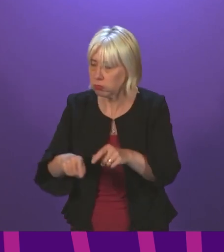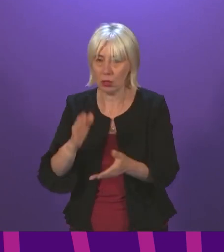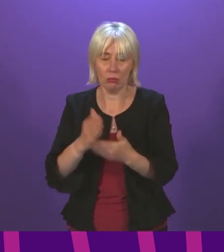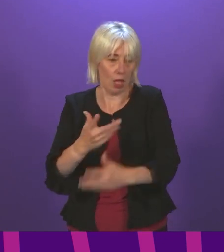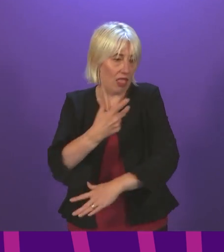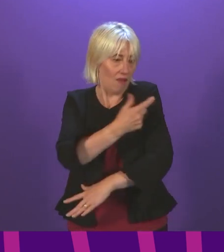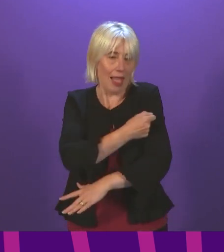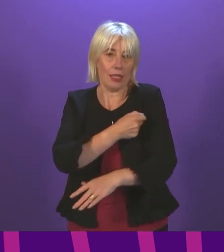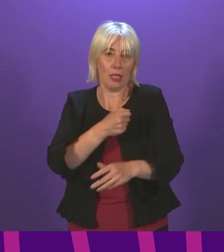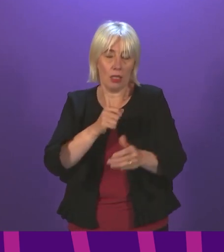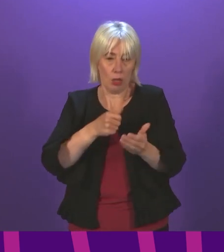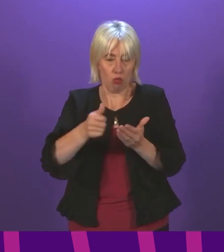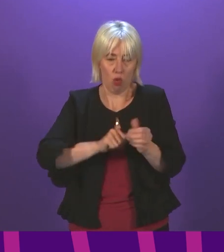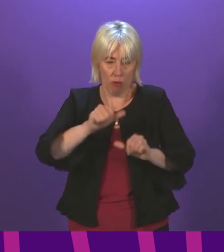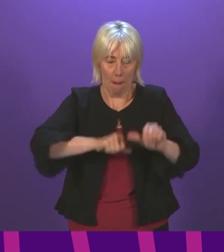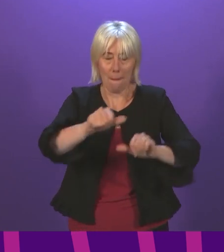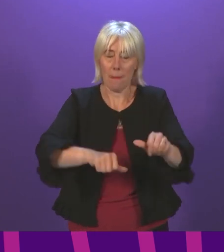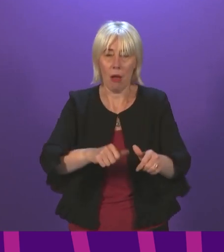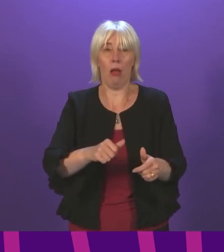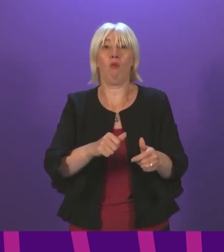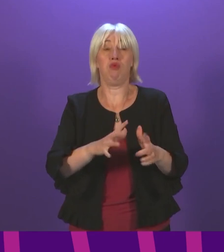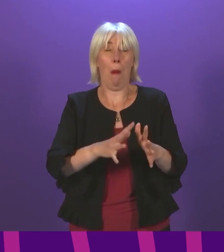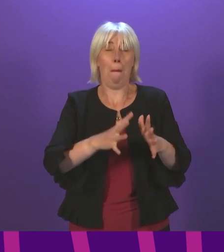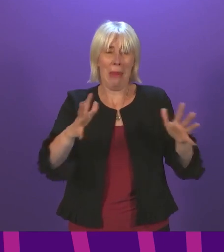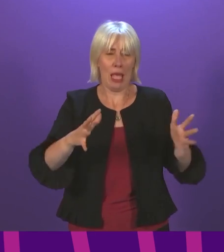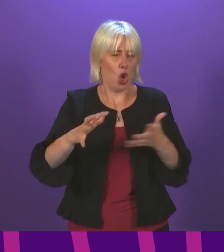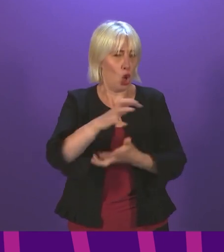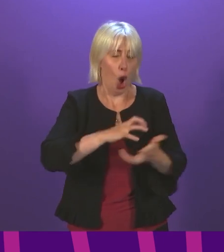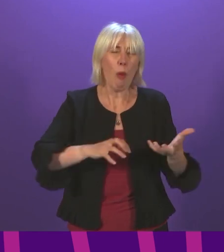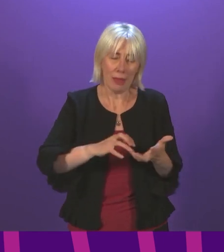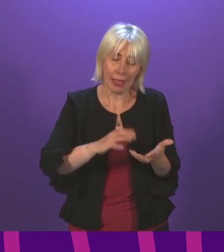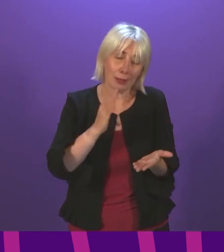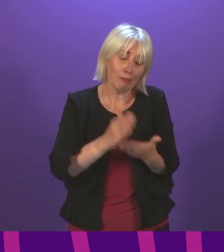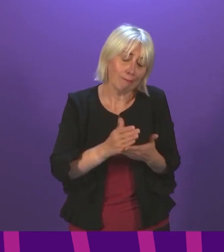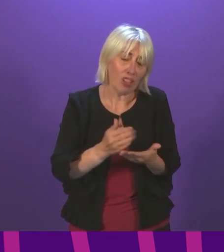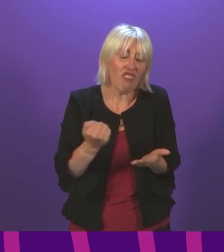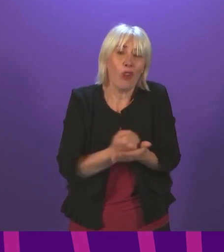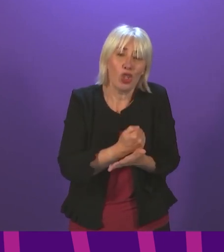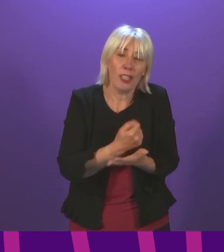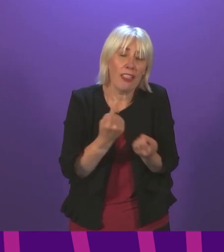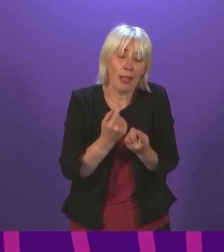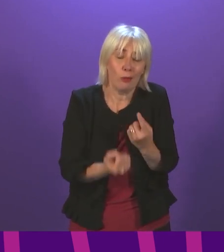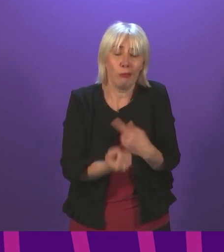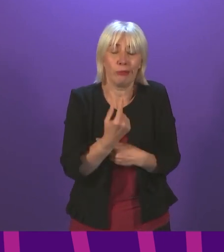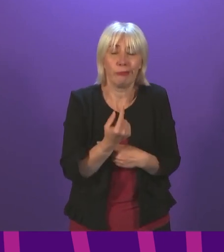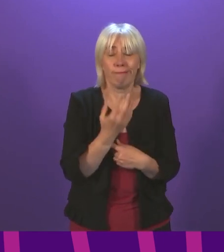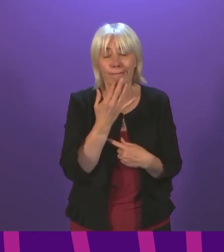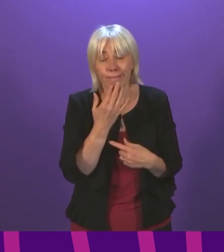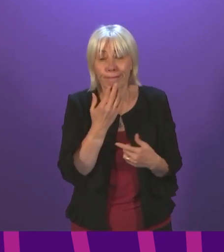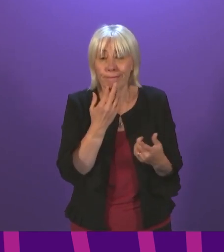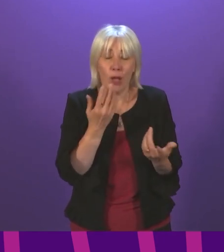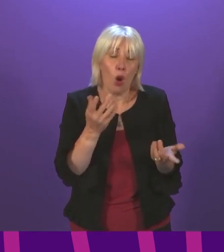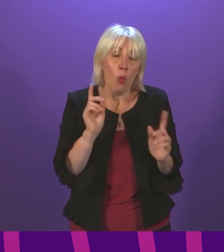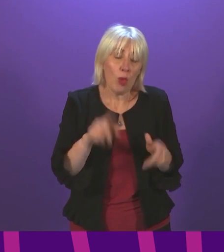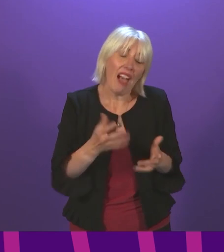programme generally. In a system as big and complex, there will be individual cases of things going wrong. We shouldn't shy away from that.